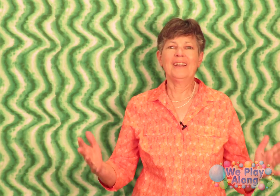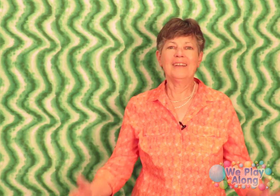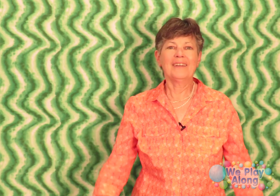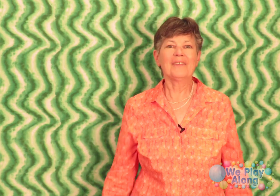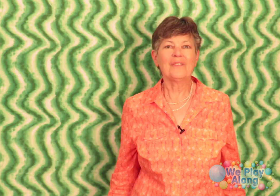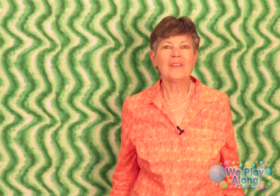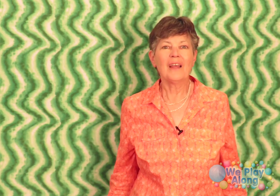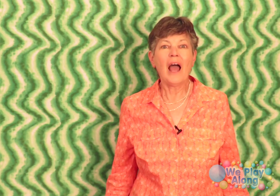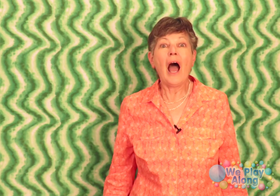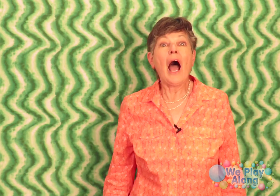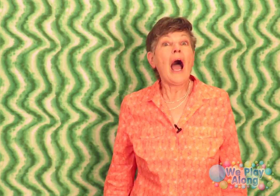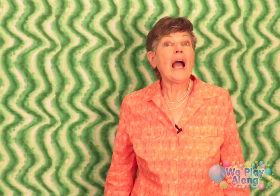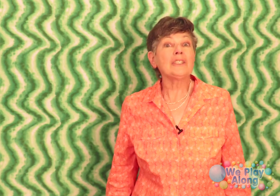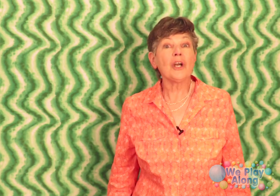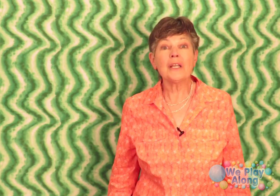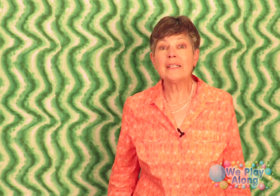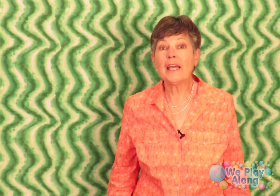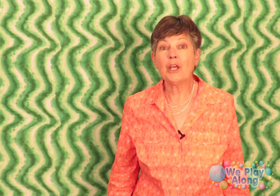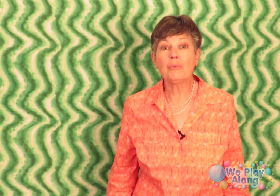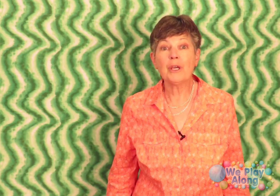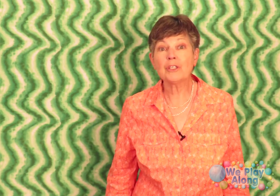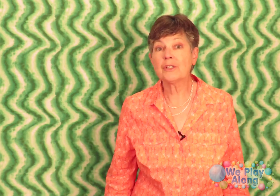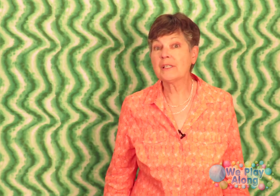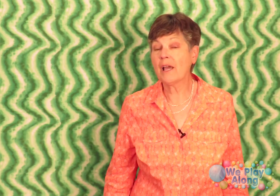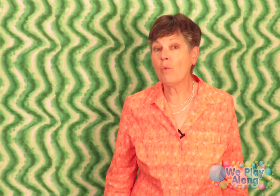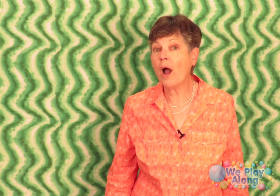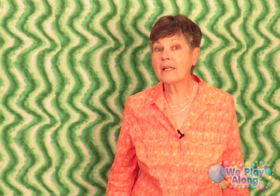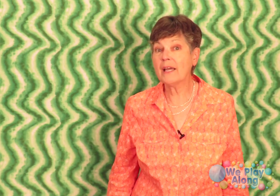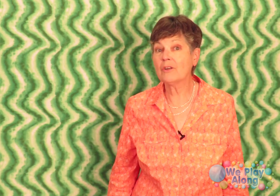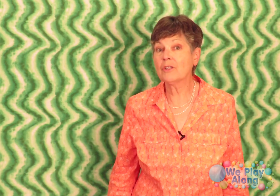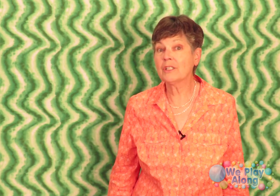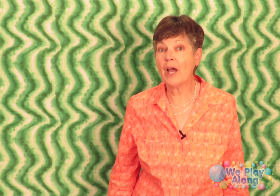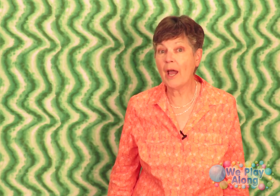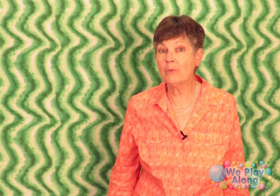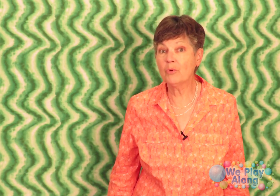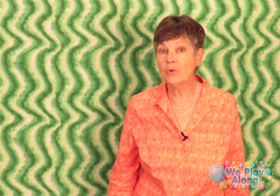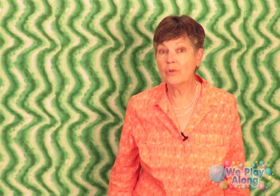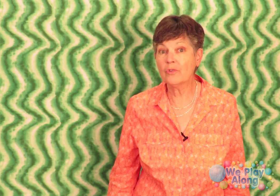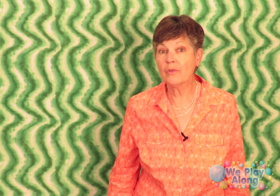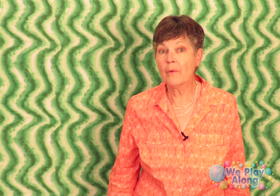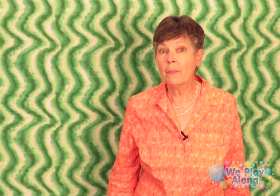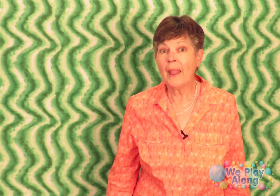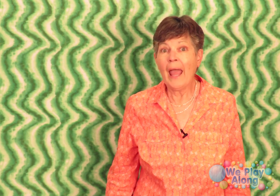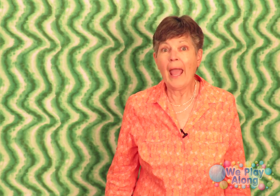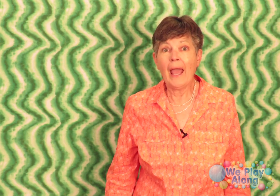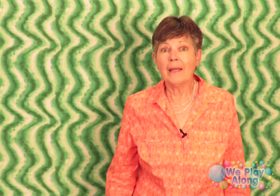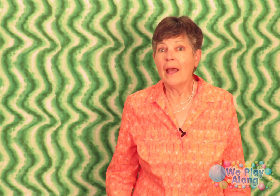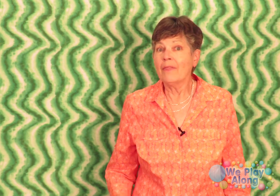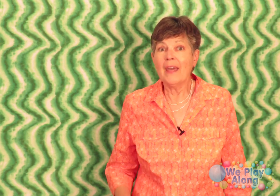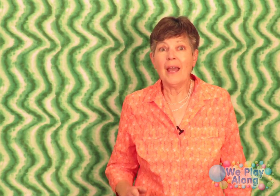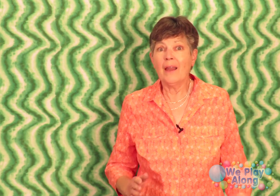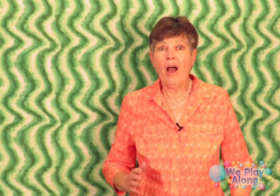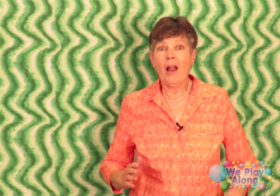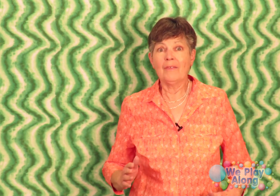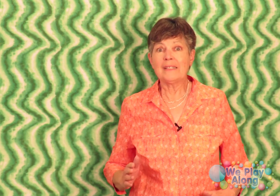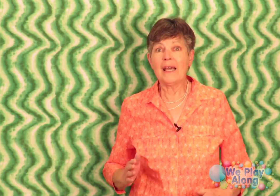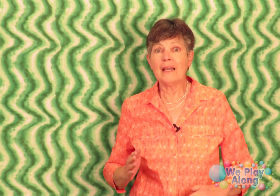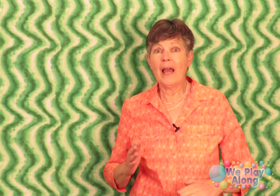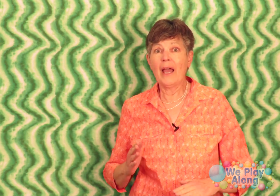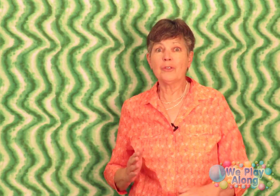I started taking pictures as I walked down to the tide pools and then all of a sudden I